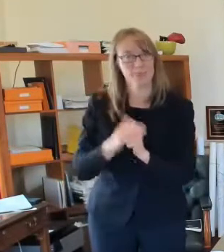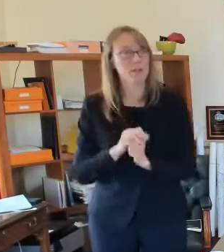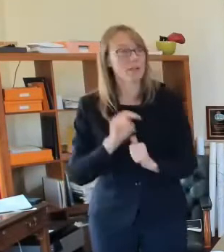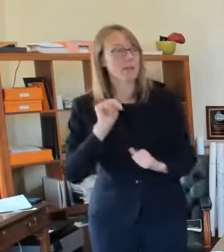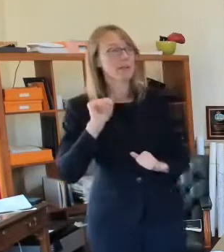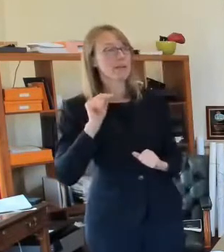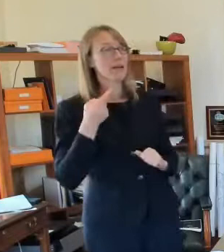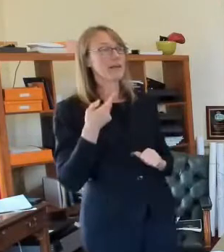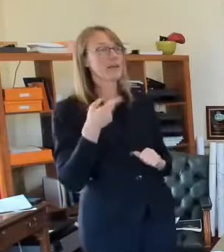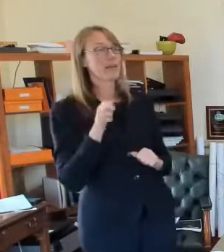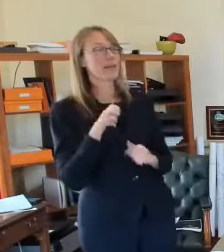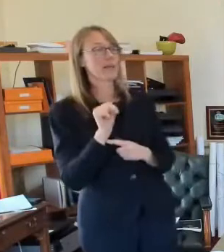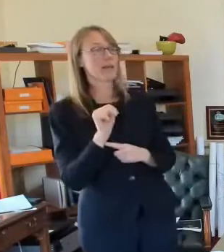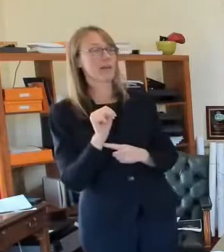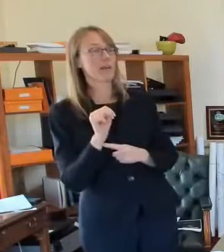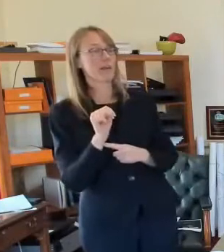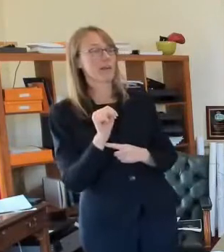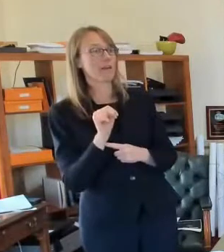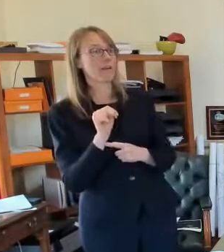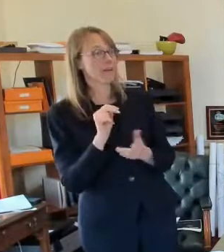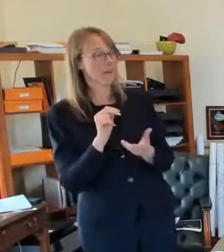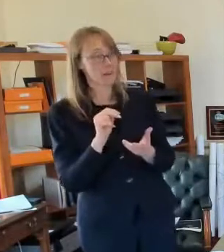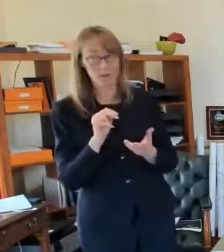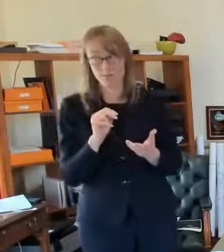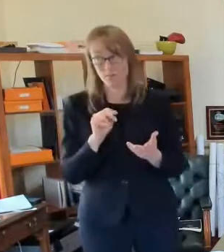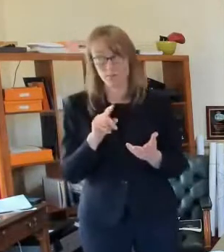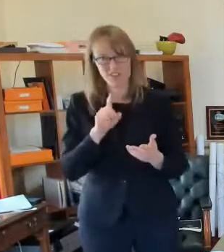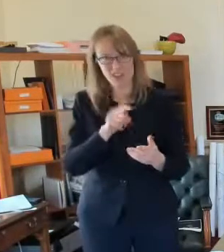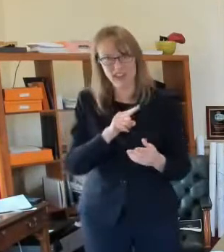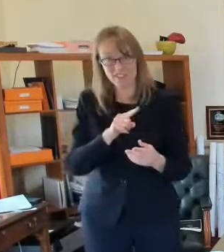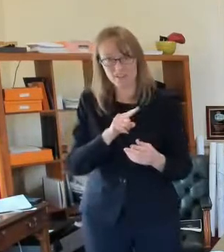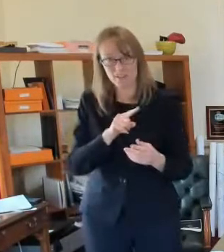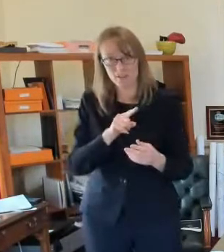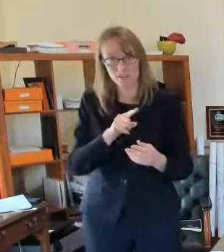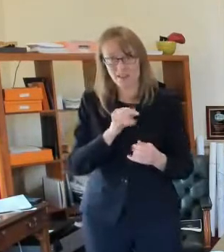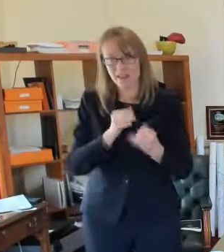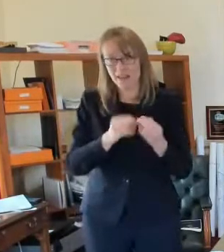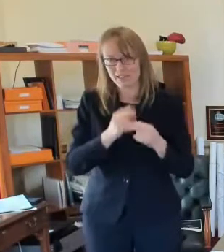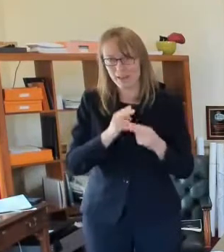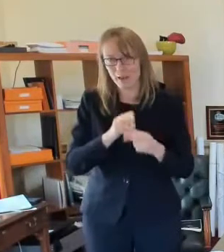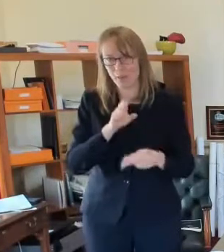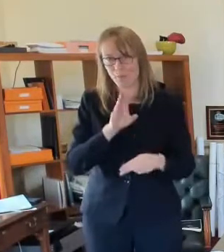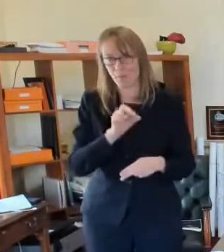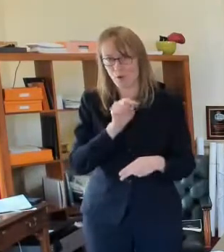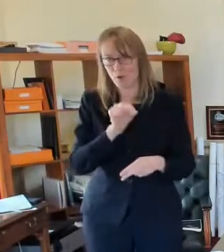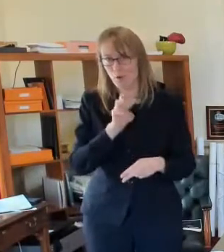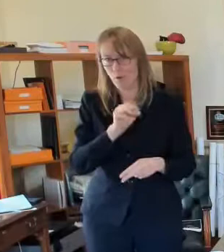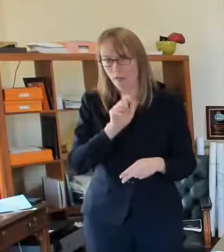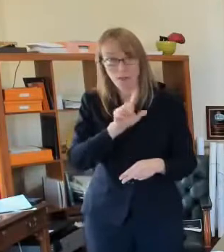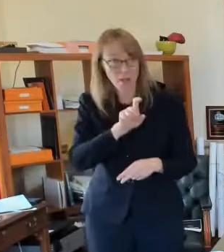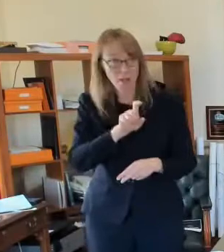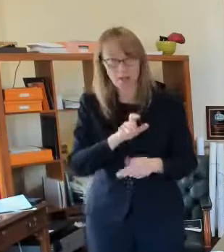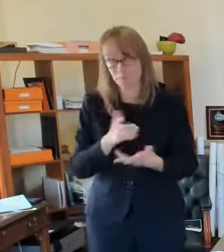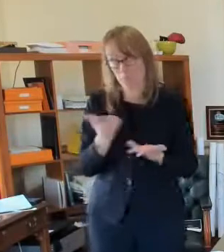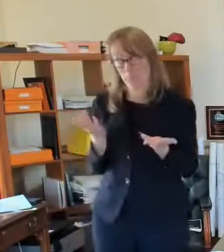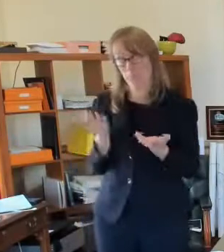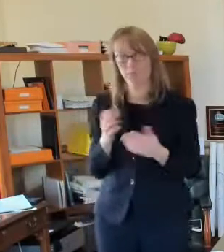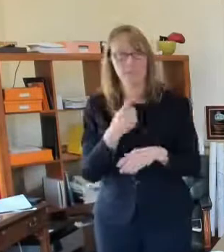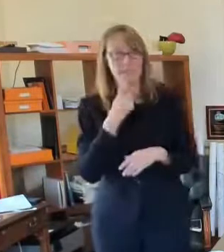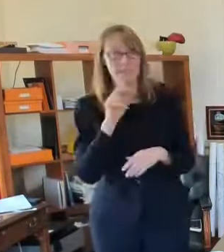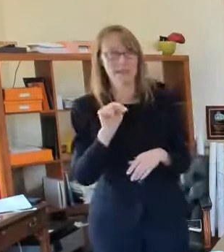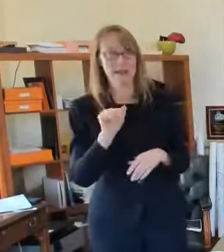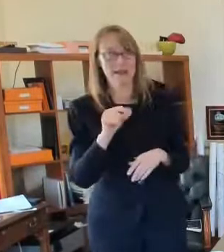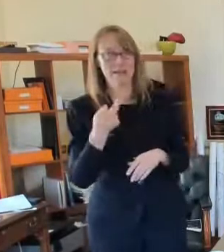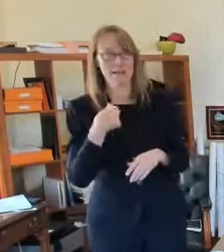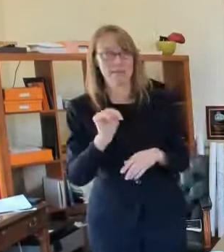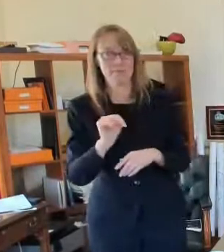maybe it's okay all right uh for folks who are down the pipeline how do you anticipate or what are the ways that people are going to be able